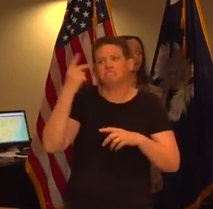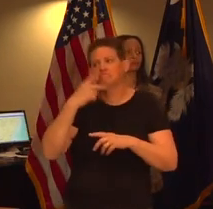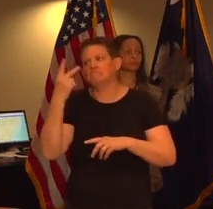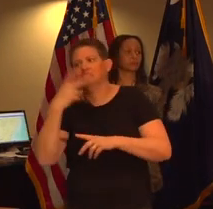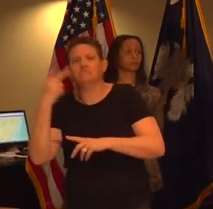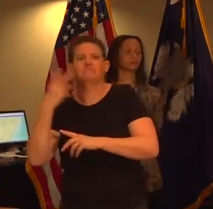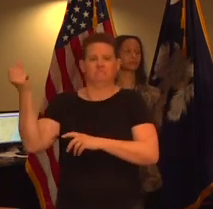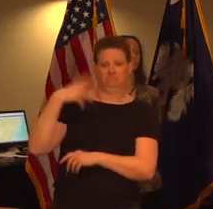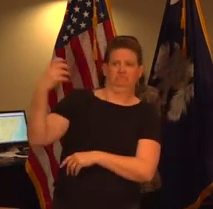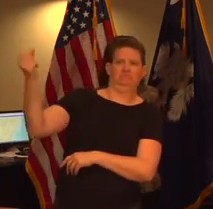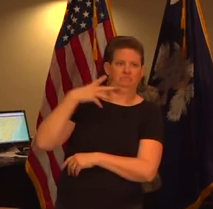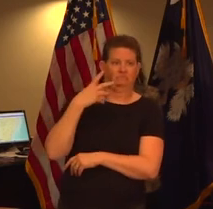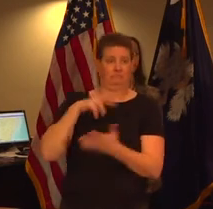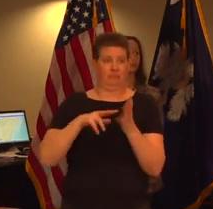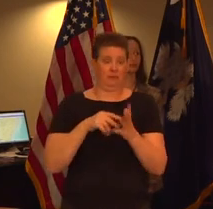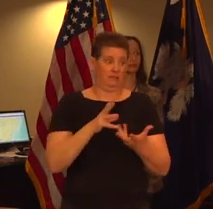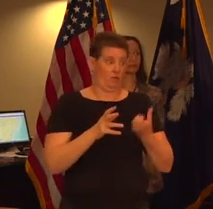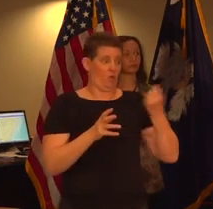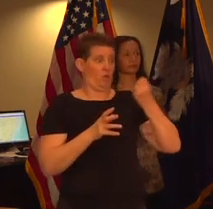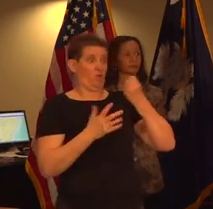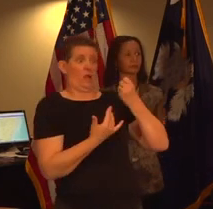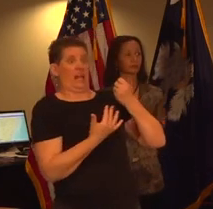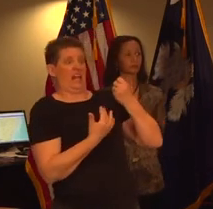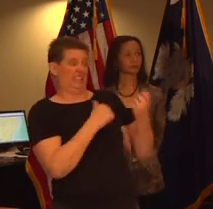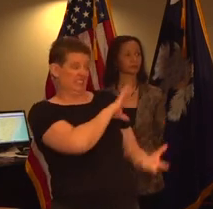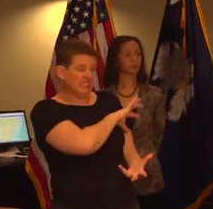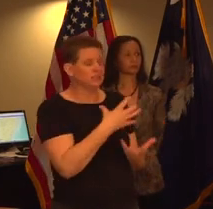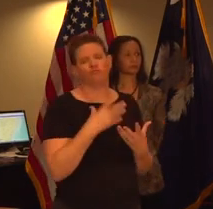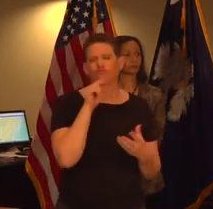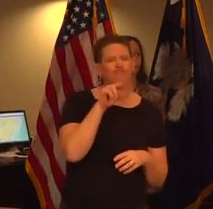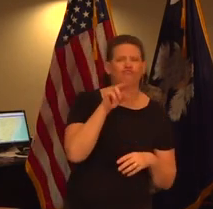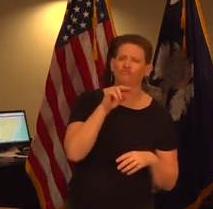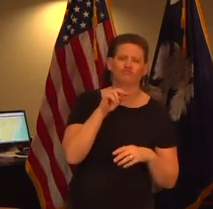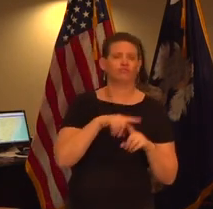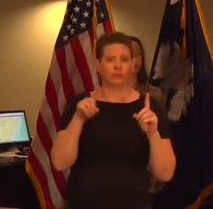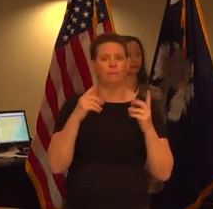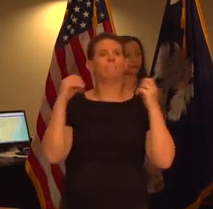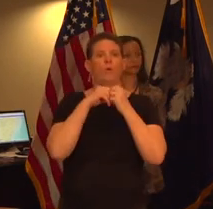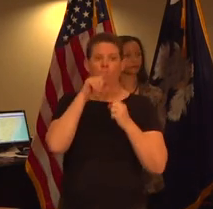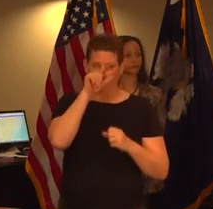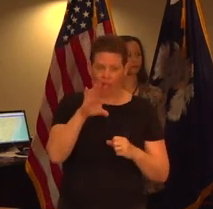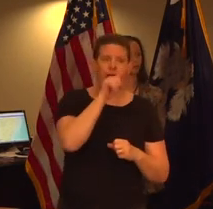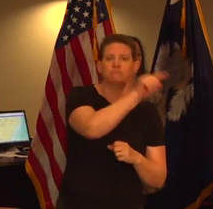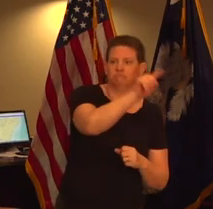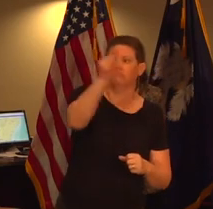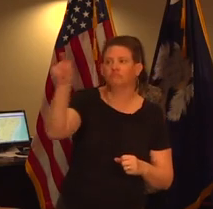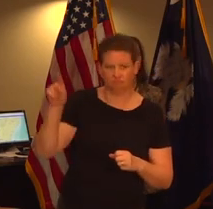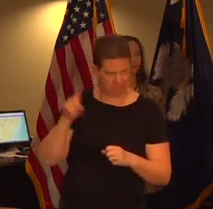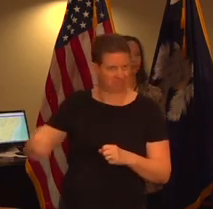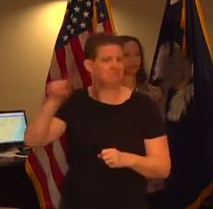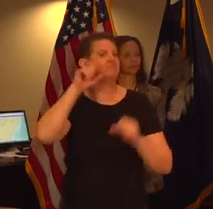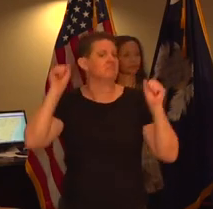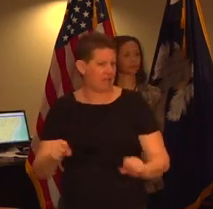not have any ever a large stockpile but we are seeing more and more labs coming on and some of those labs